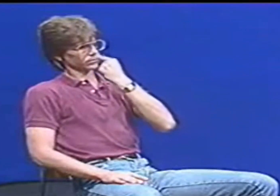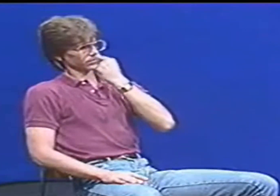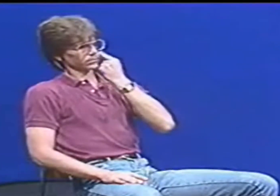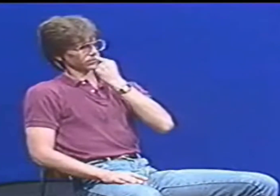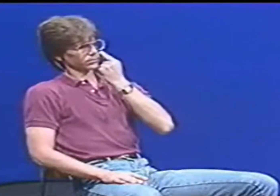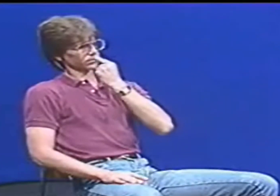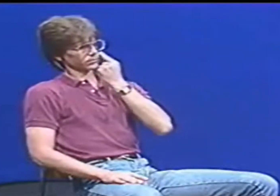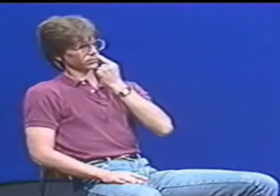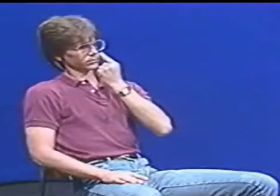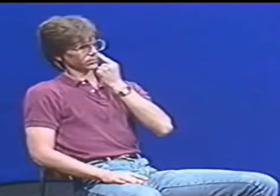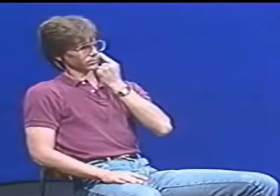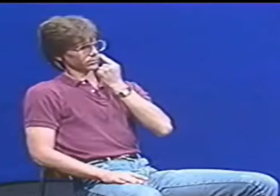disorders.